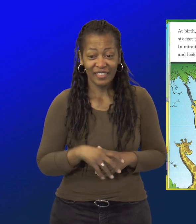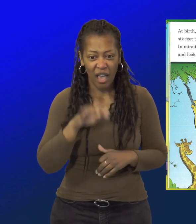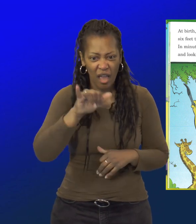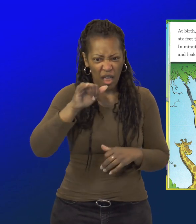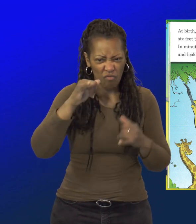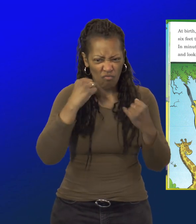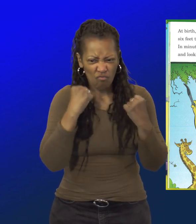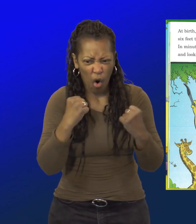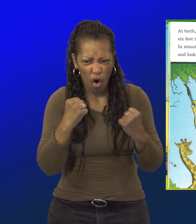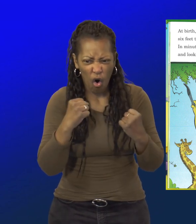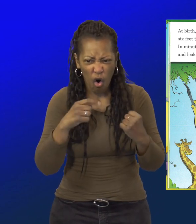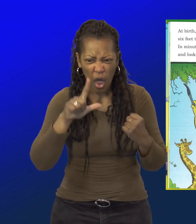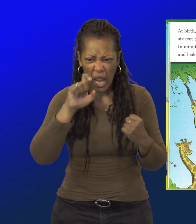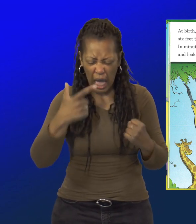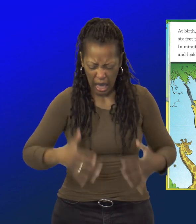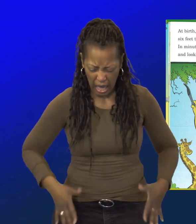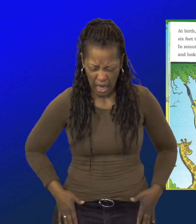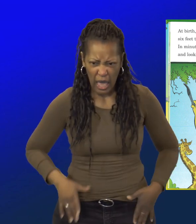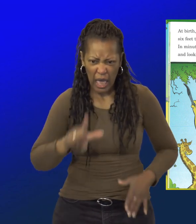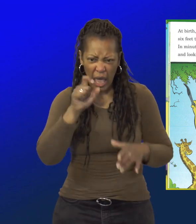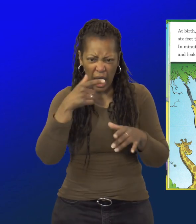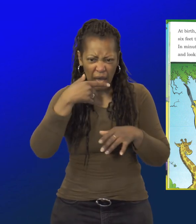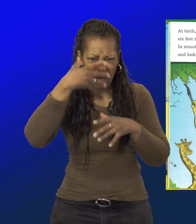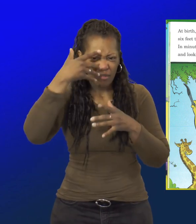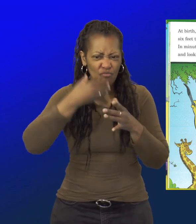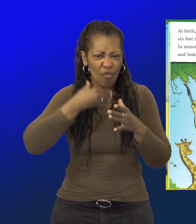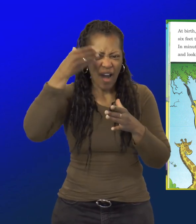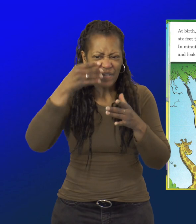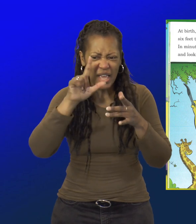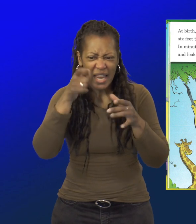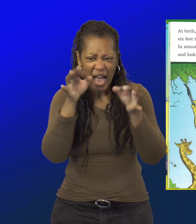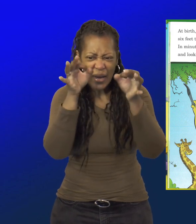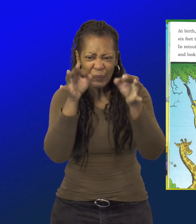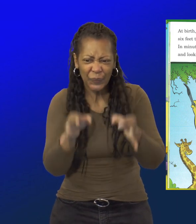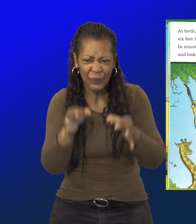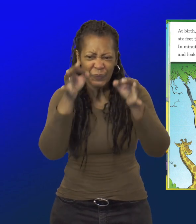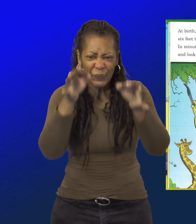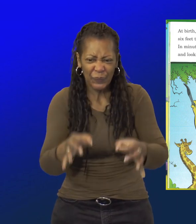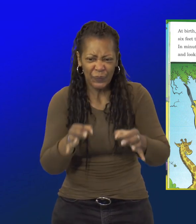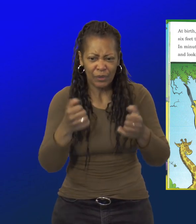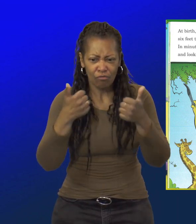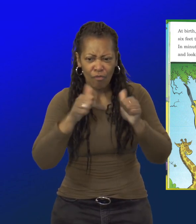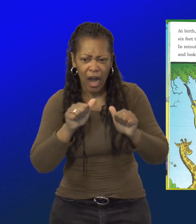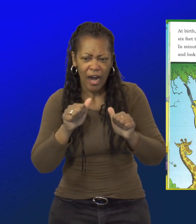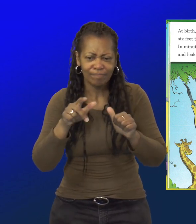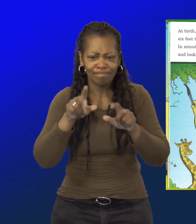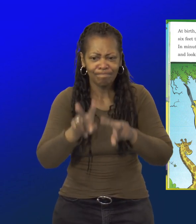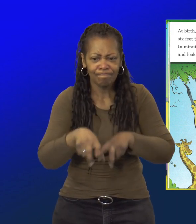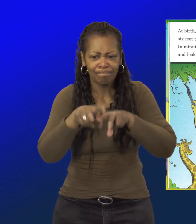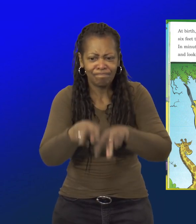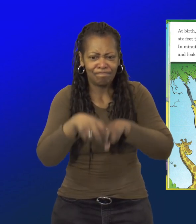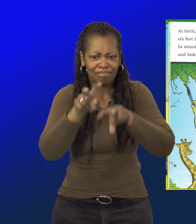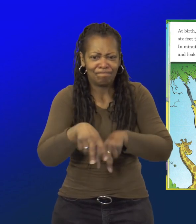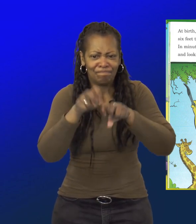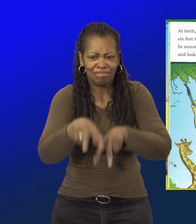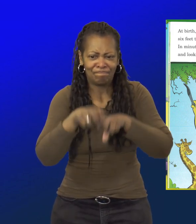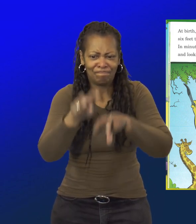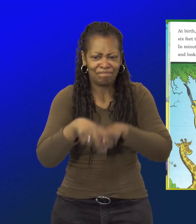With strong legs and hooves and a good bit of trying, they can often outrun a lioness or